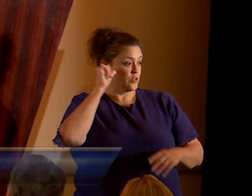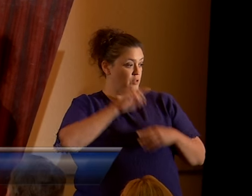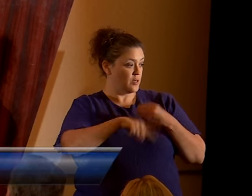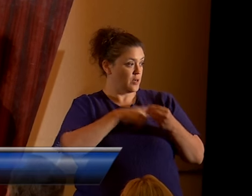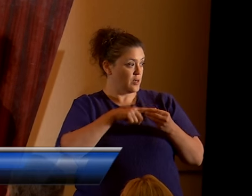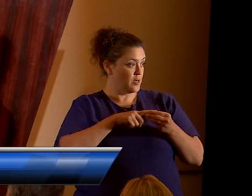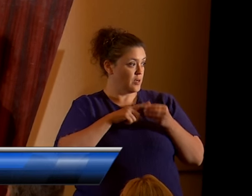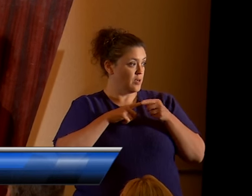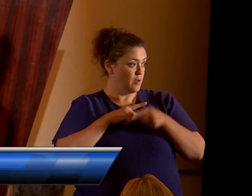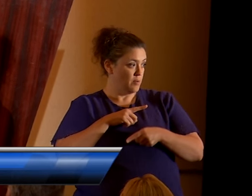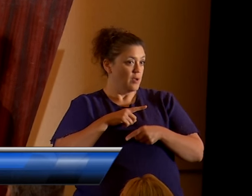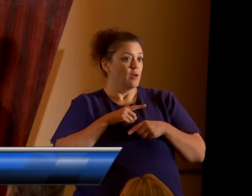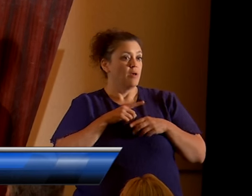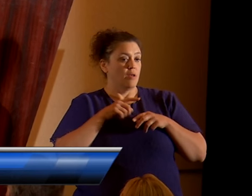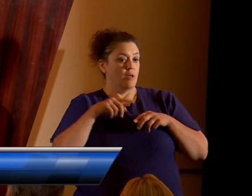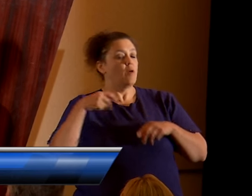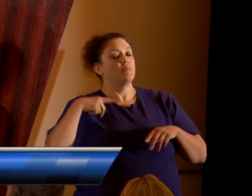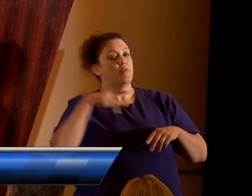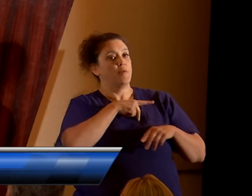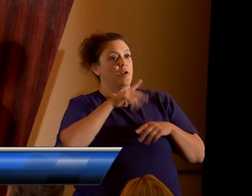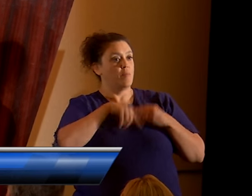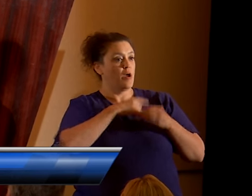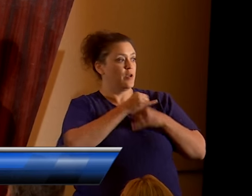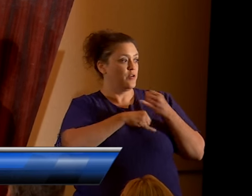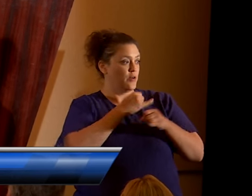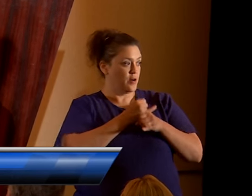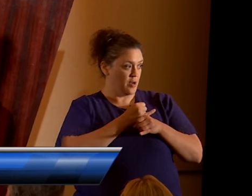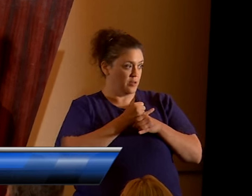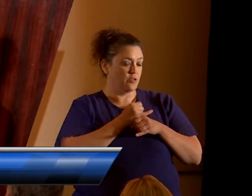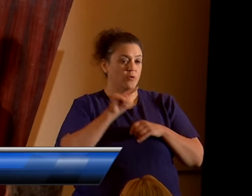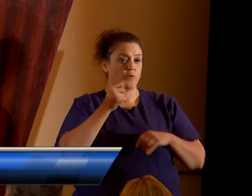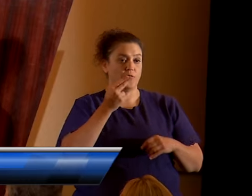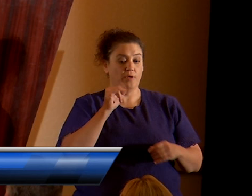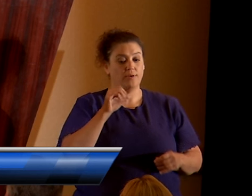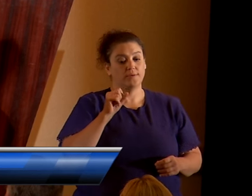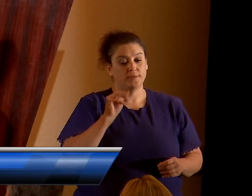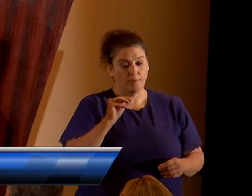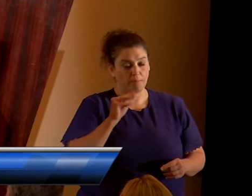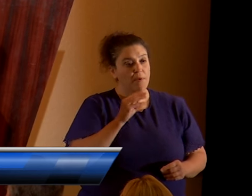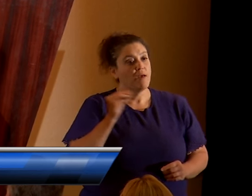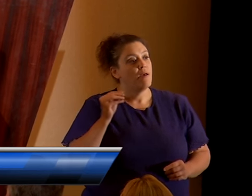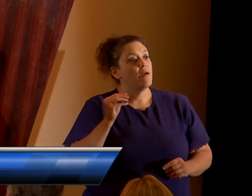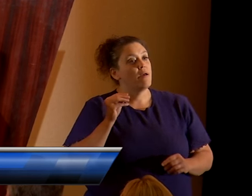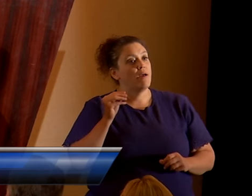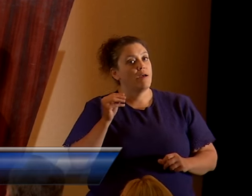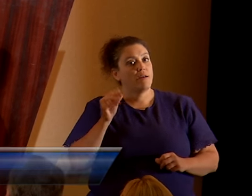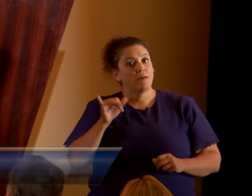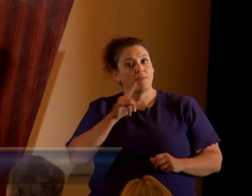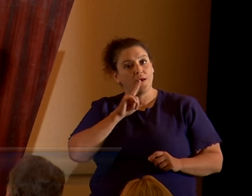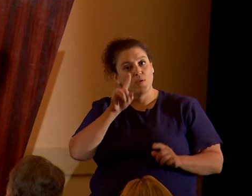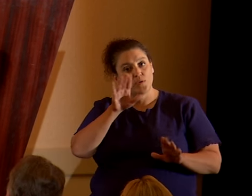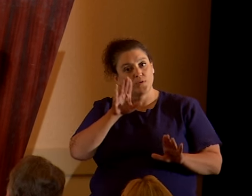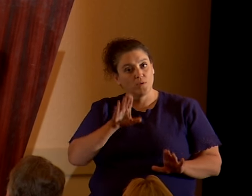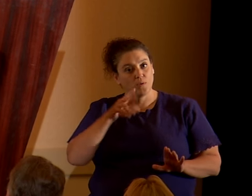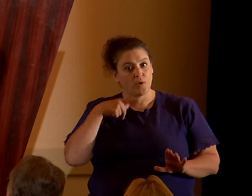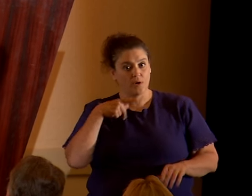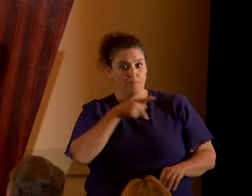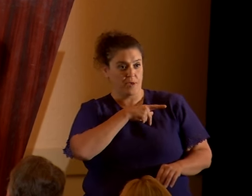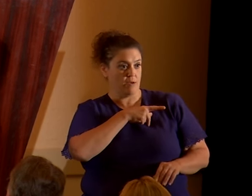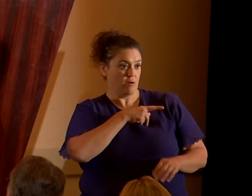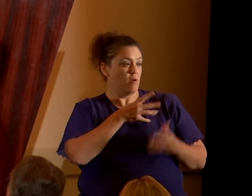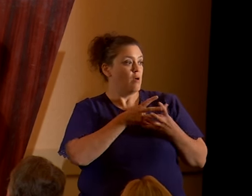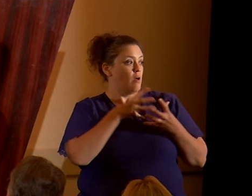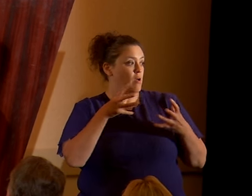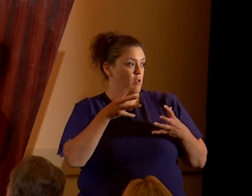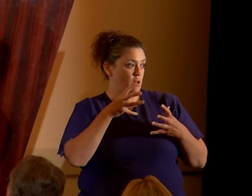panel talking about international atheism and that was a great panel. A lot